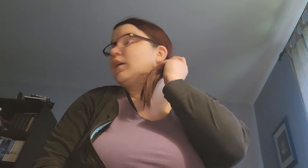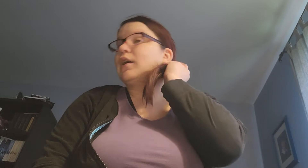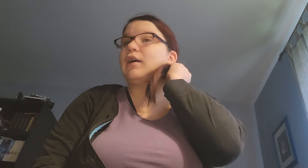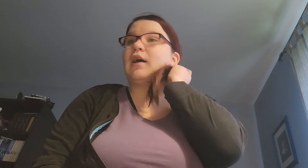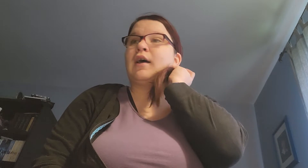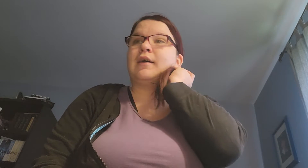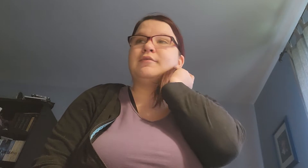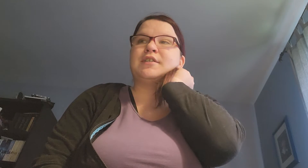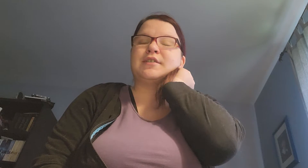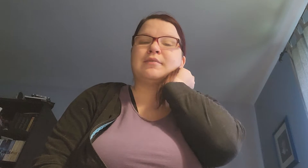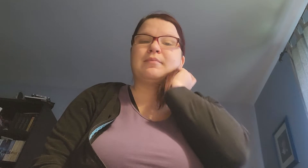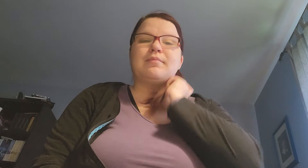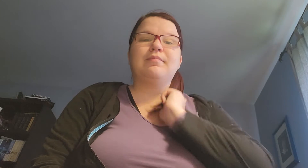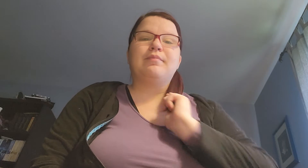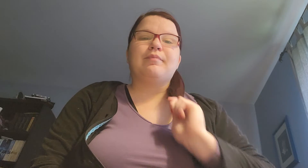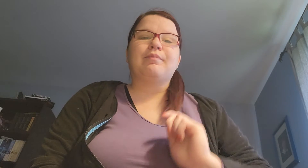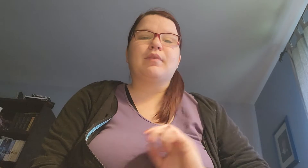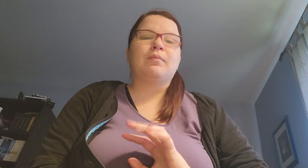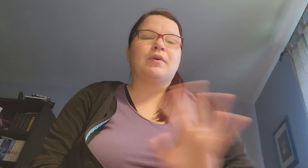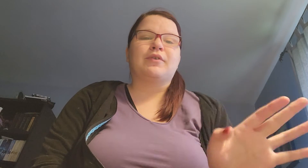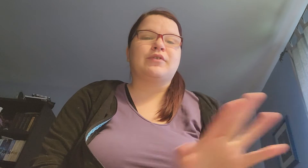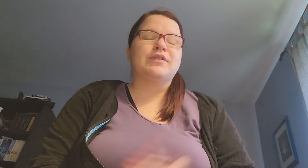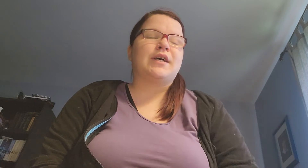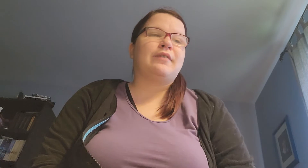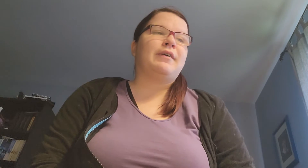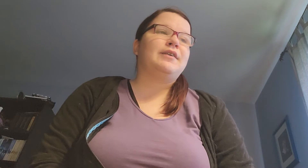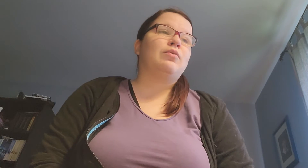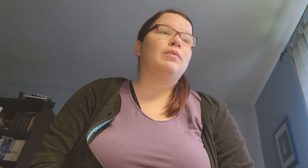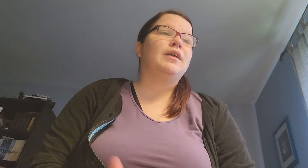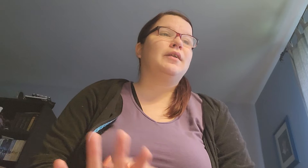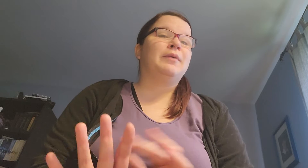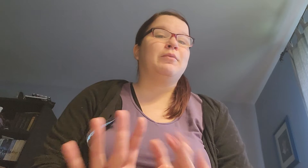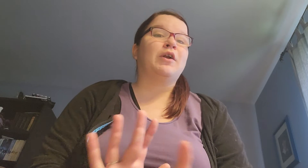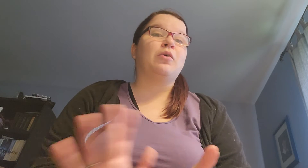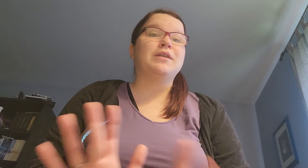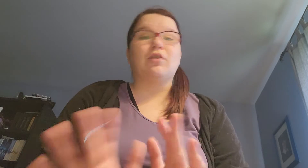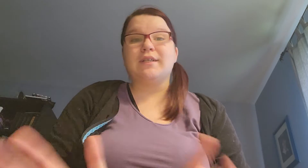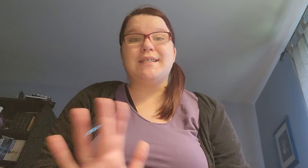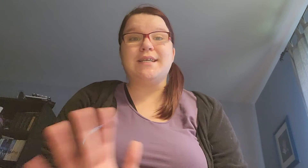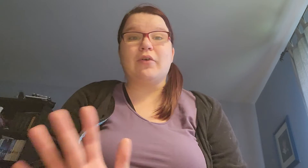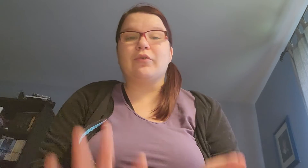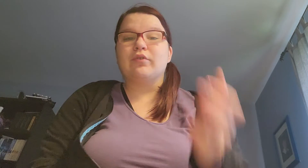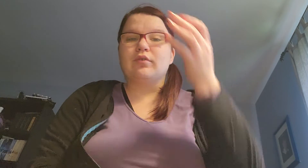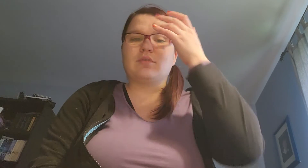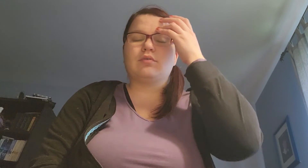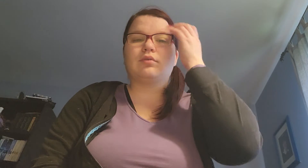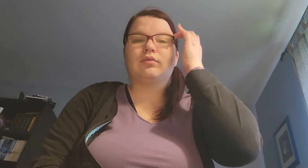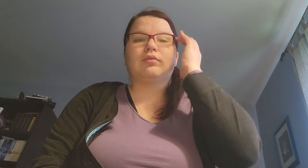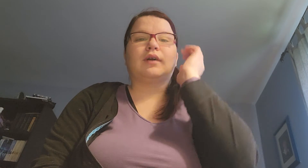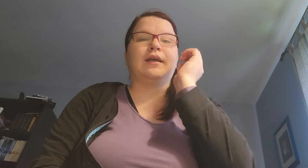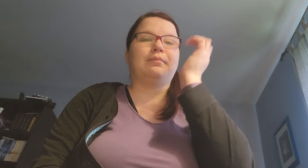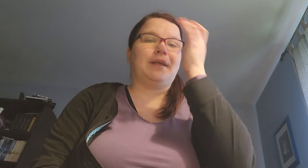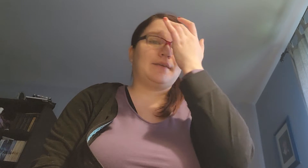Uh, just some personal stuff. I don't really want to go into all the details. And because